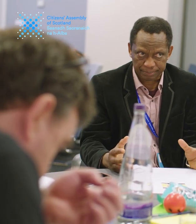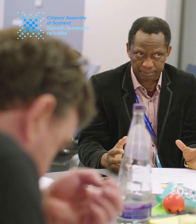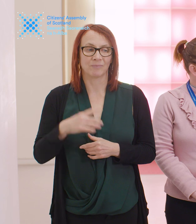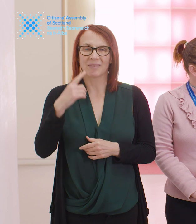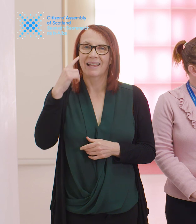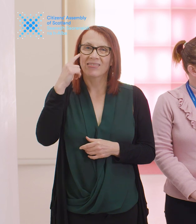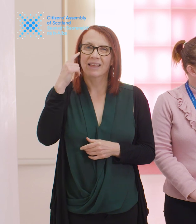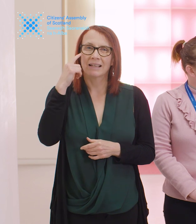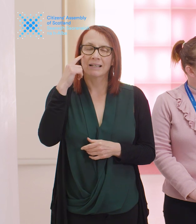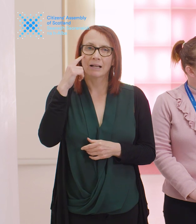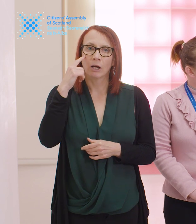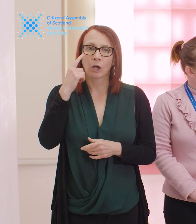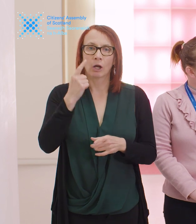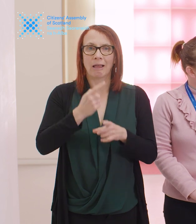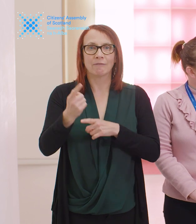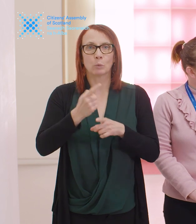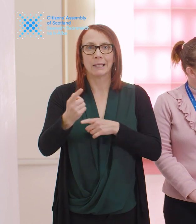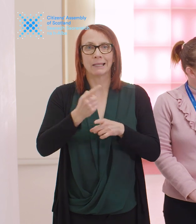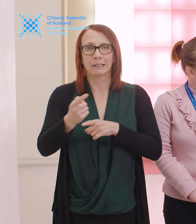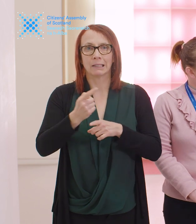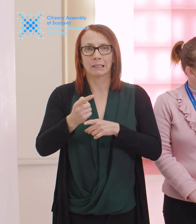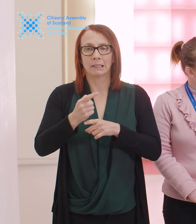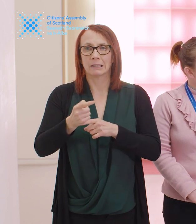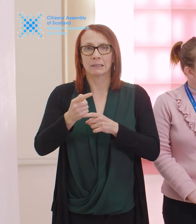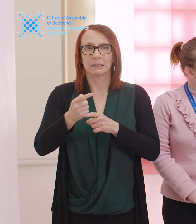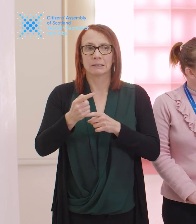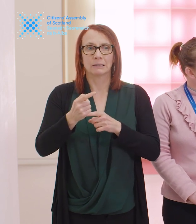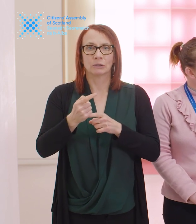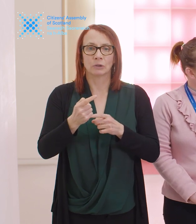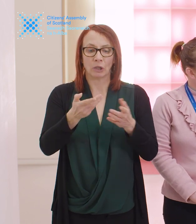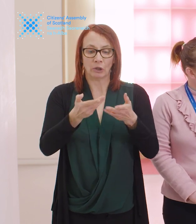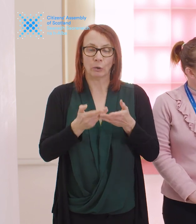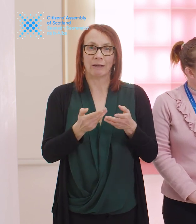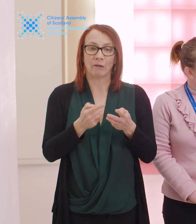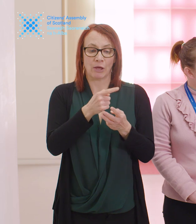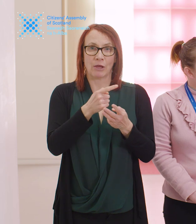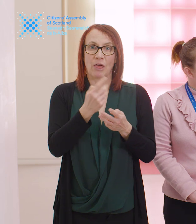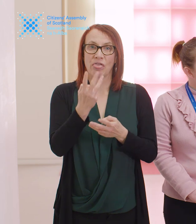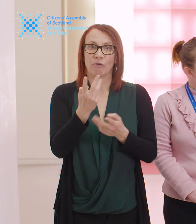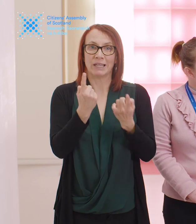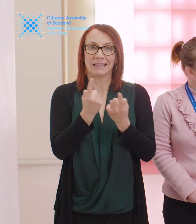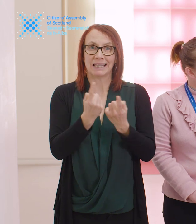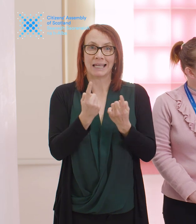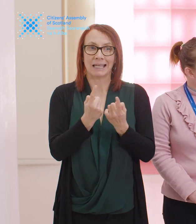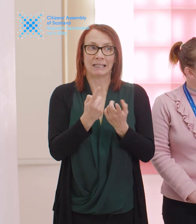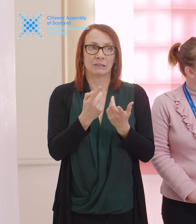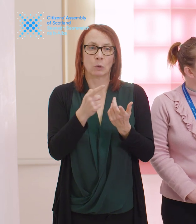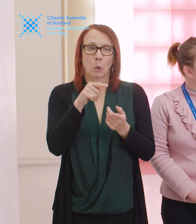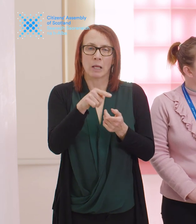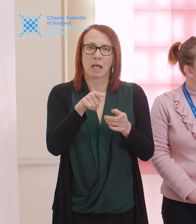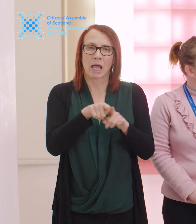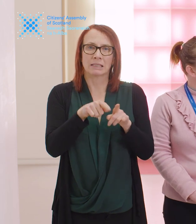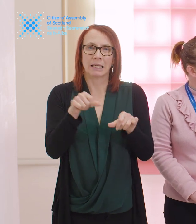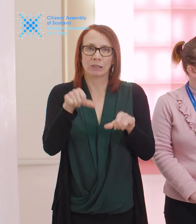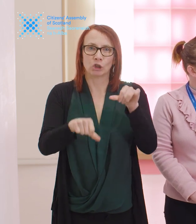We've been given each week, you know, we're given the three things that we want to change. So each week we've been given a piece of that puzzle